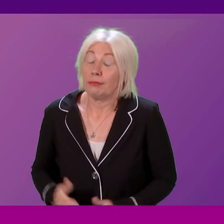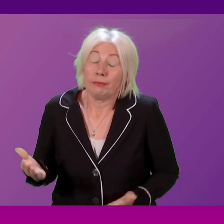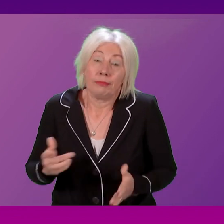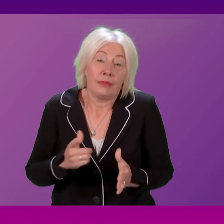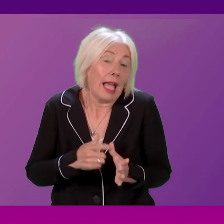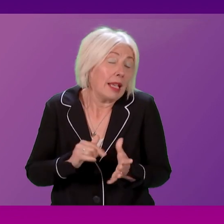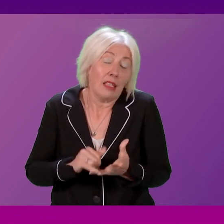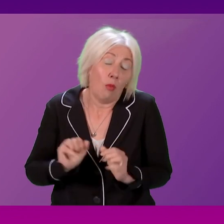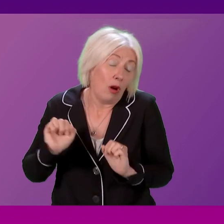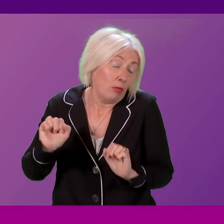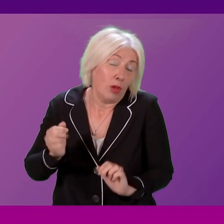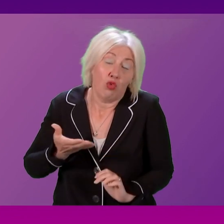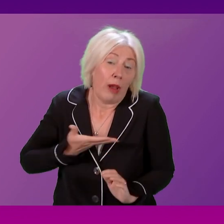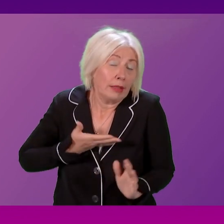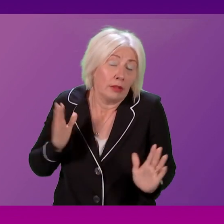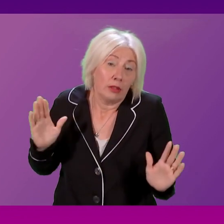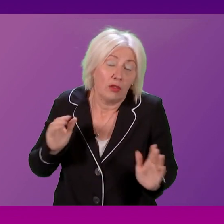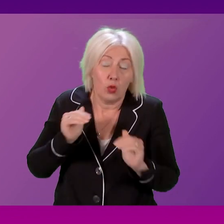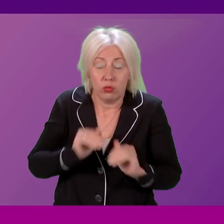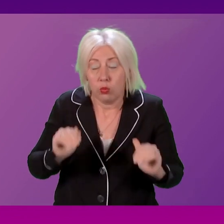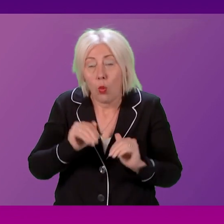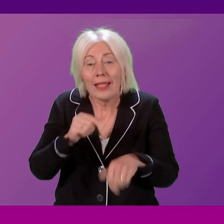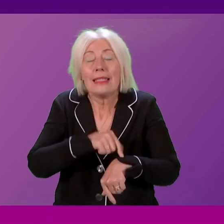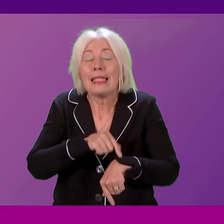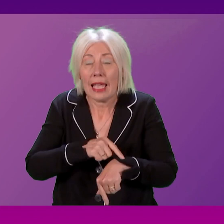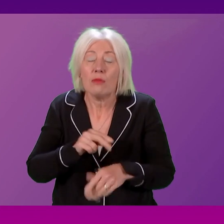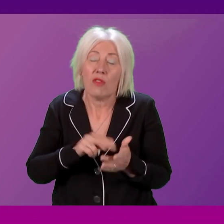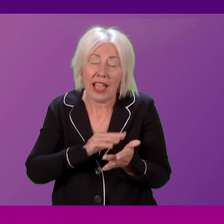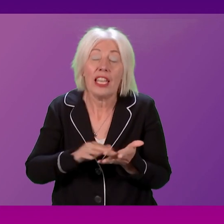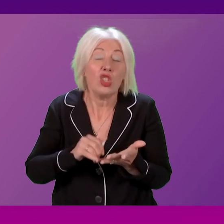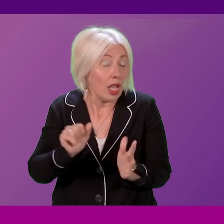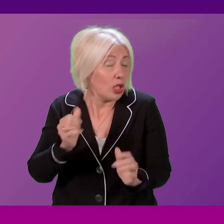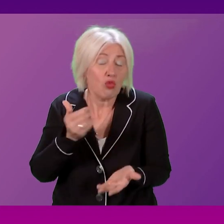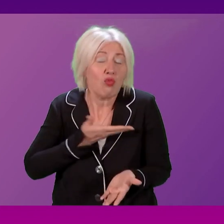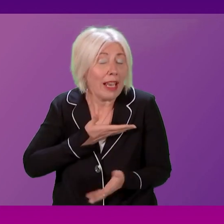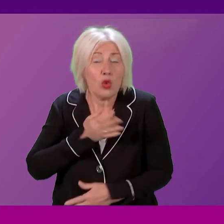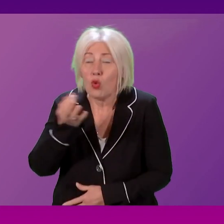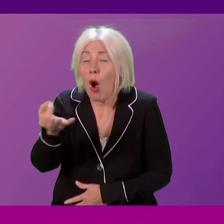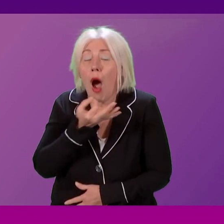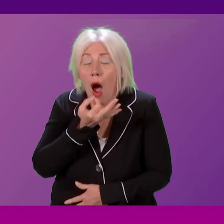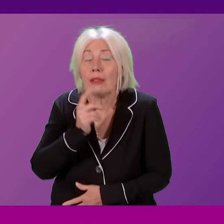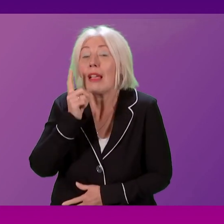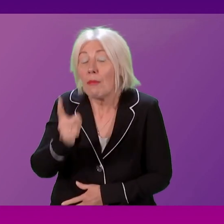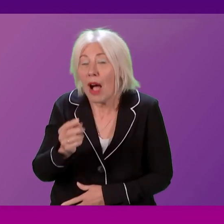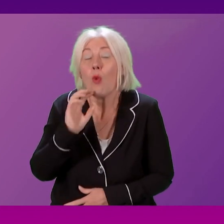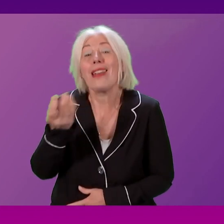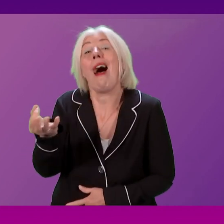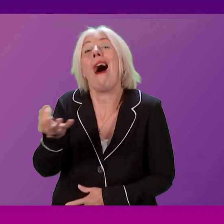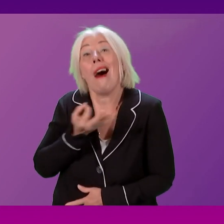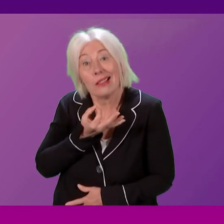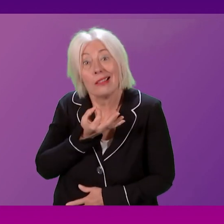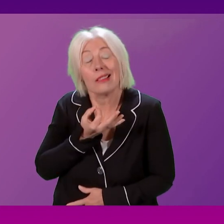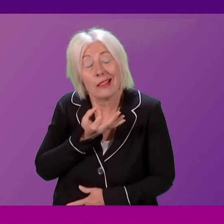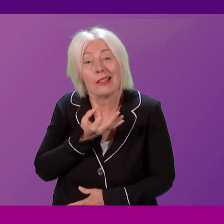has every right to ask around the waiting times that our NHS are experiencing. But what I would say to Anna Sarwar is every time he asks the question,